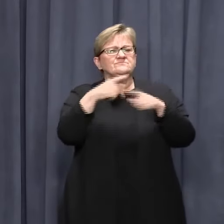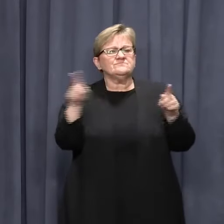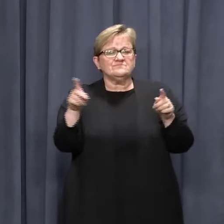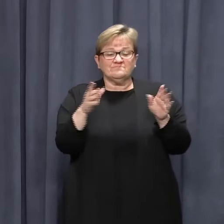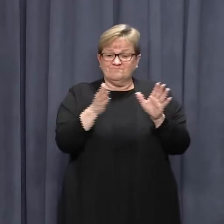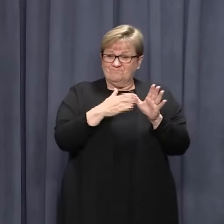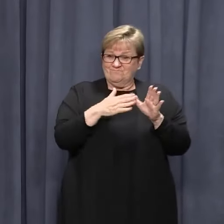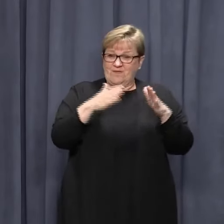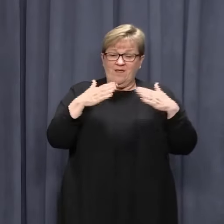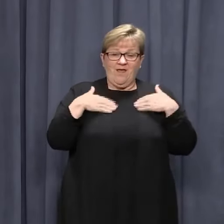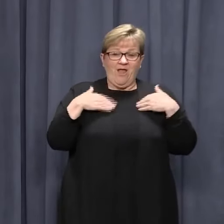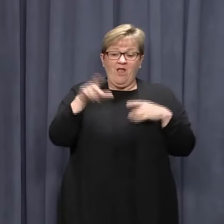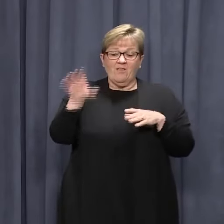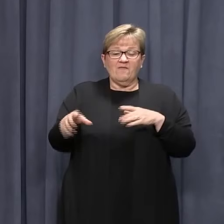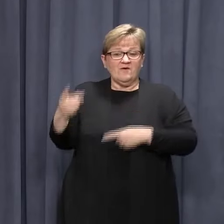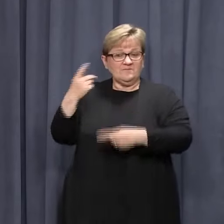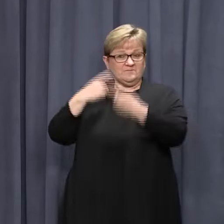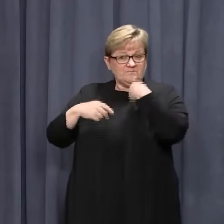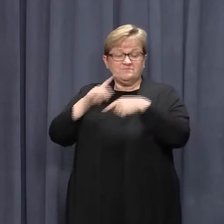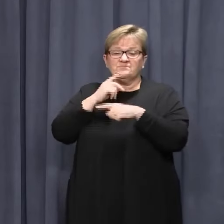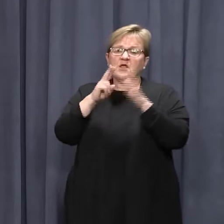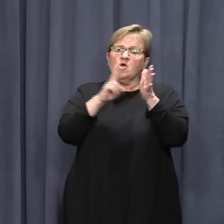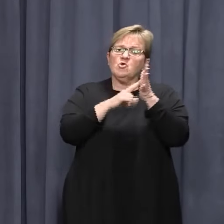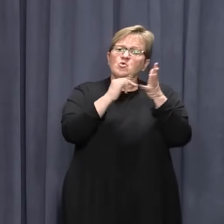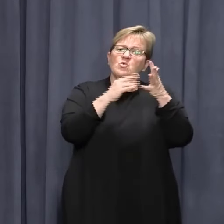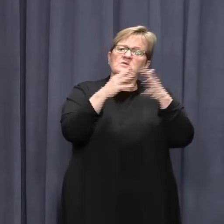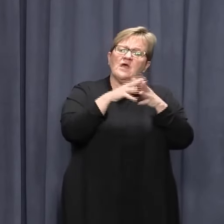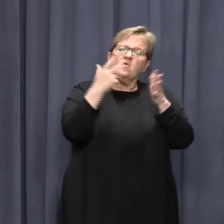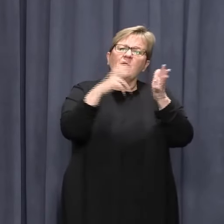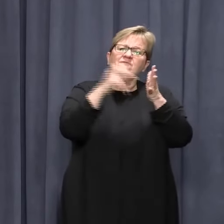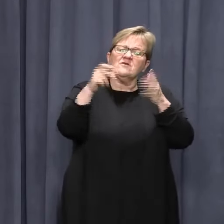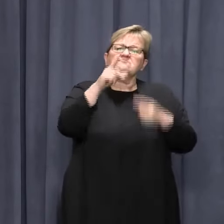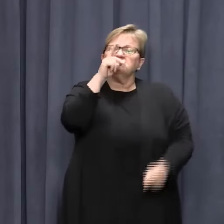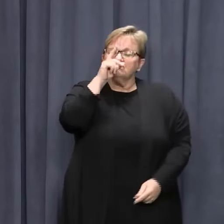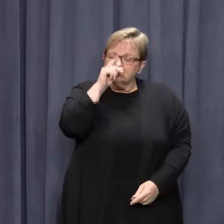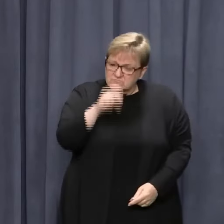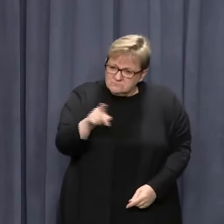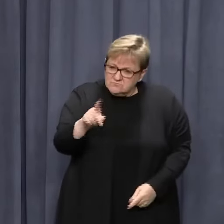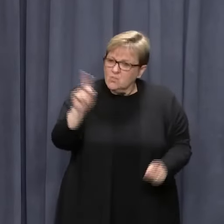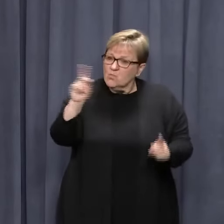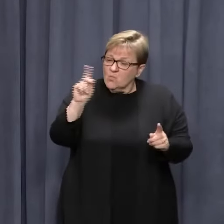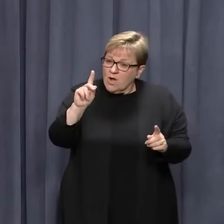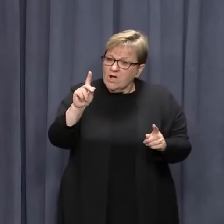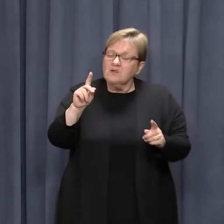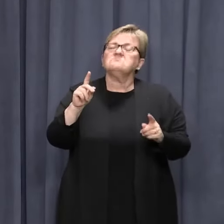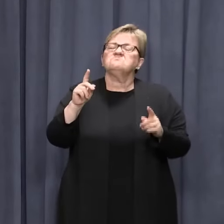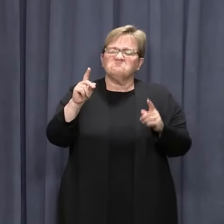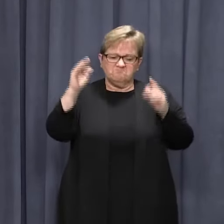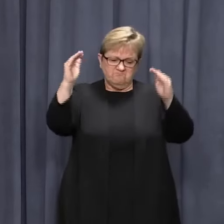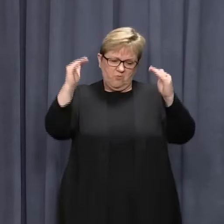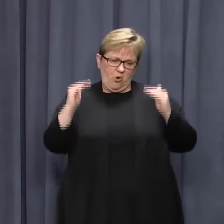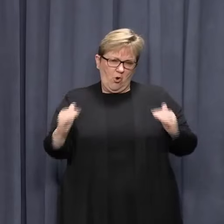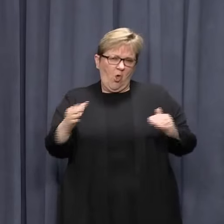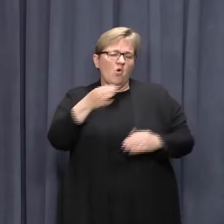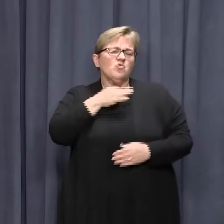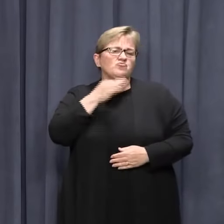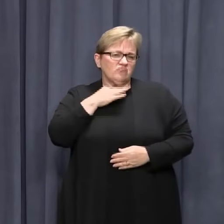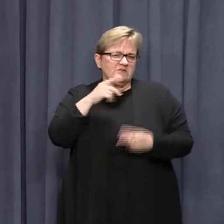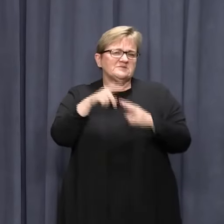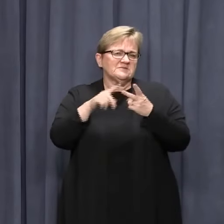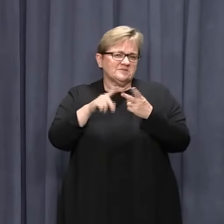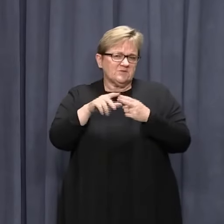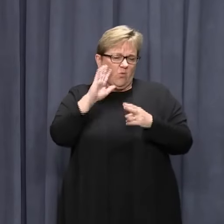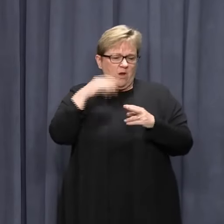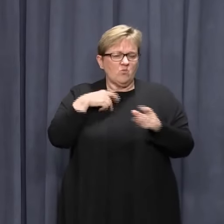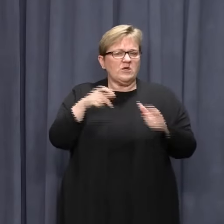on the latest health advice, that NSW and Victoria could both transition to a very low-risk state under